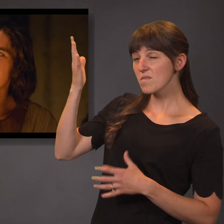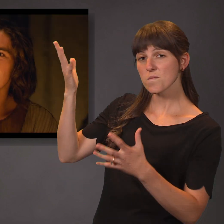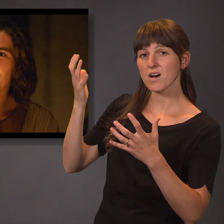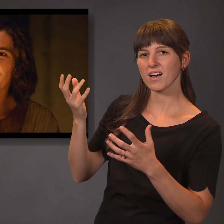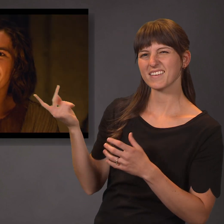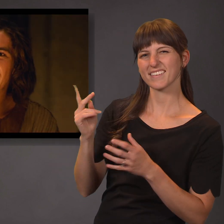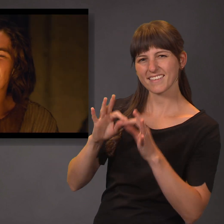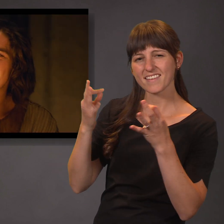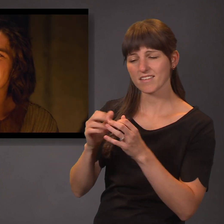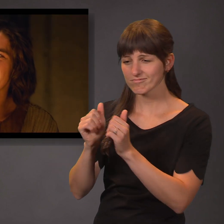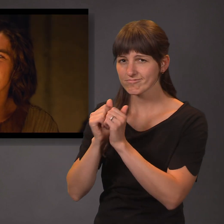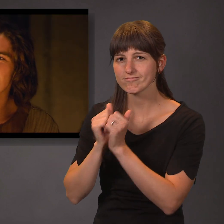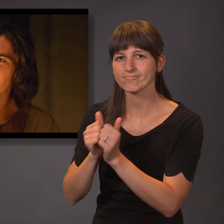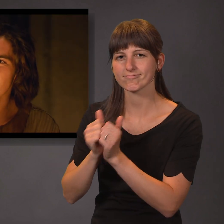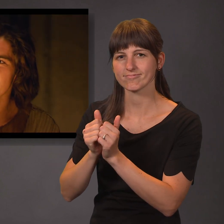that we might inherit the land of promise.